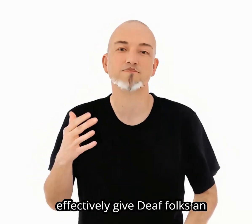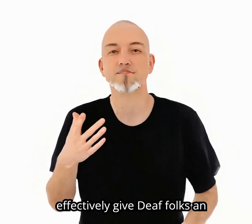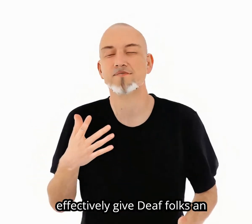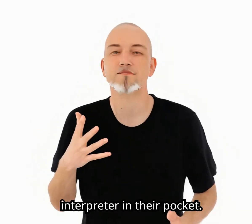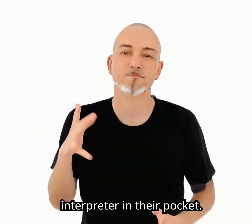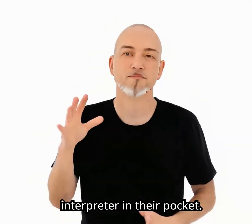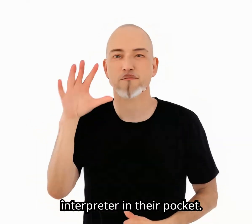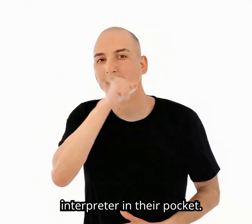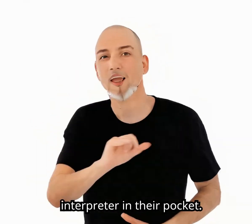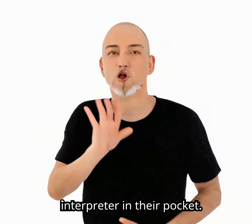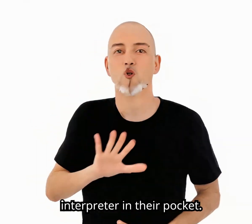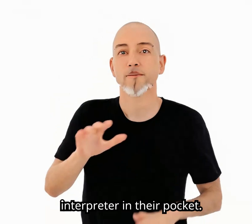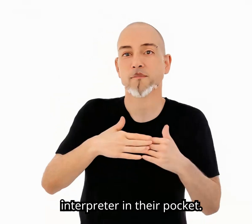folks an interpreter in their pocket.